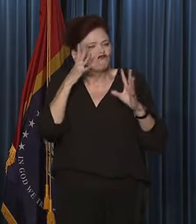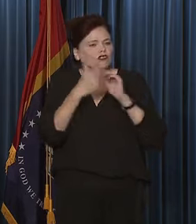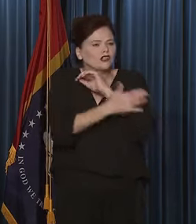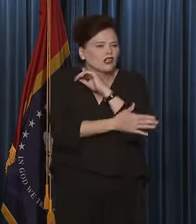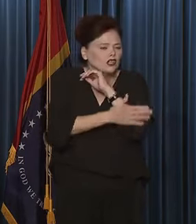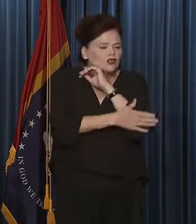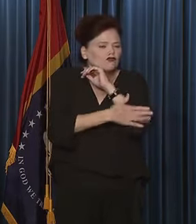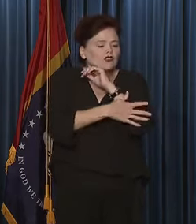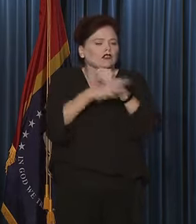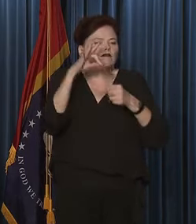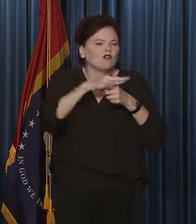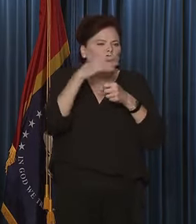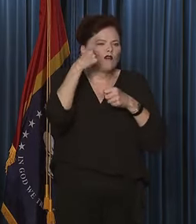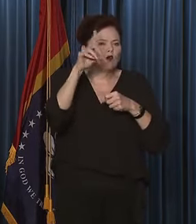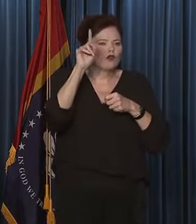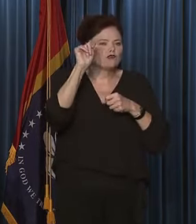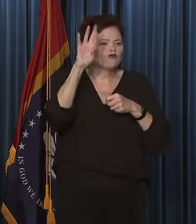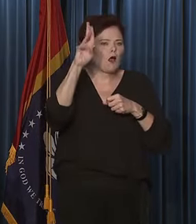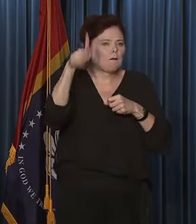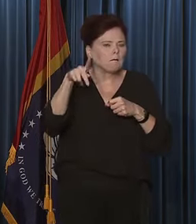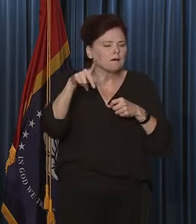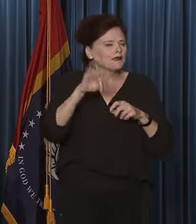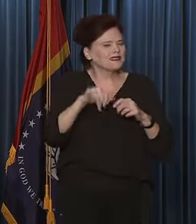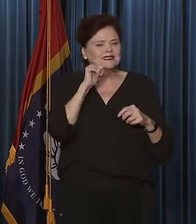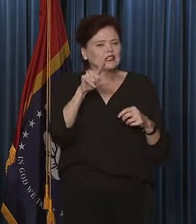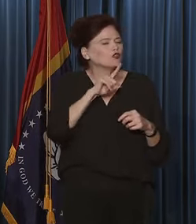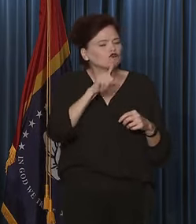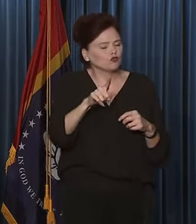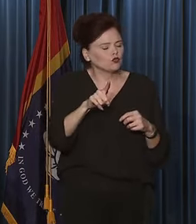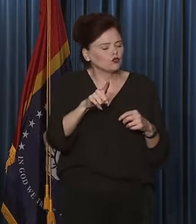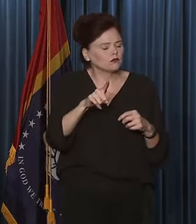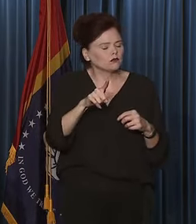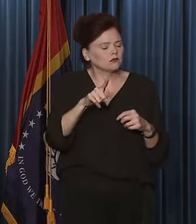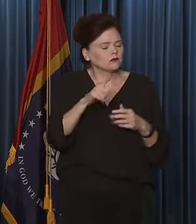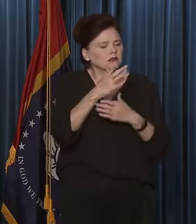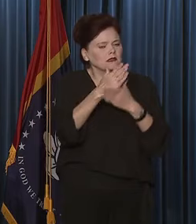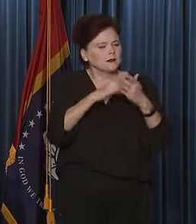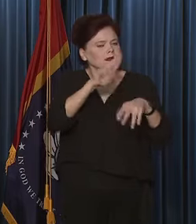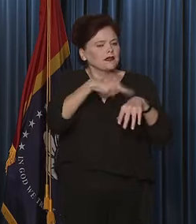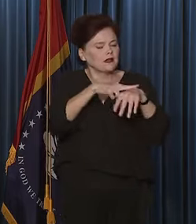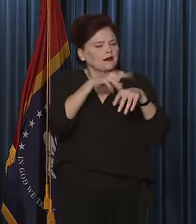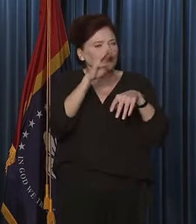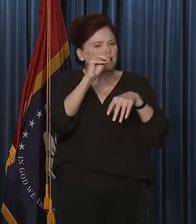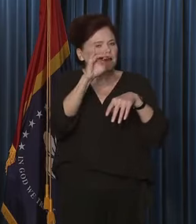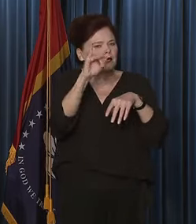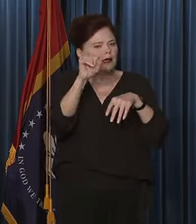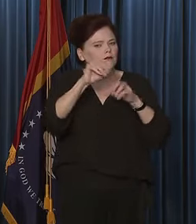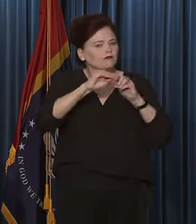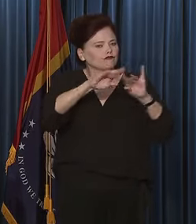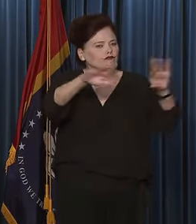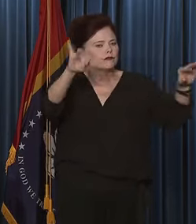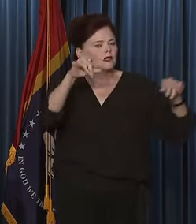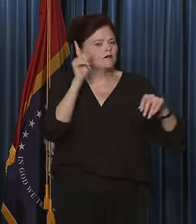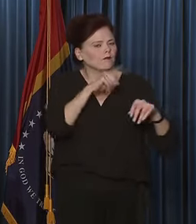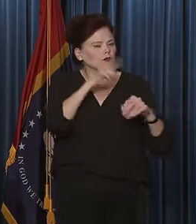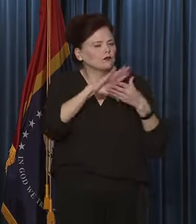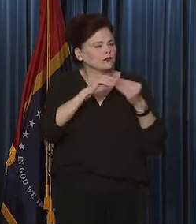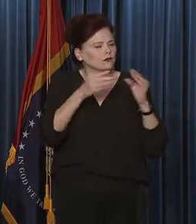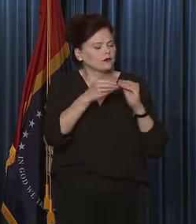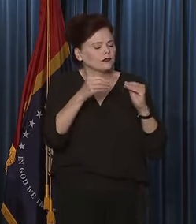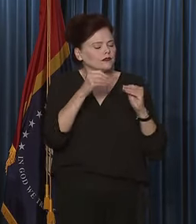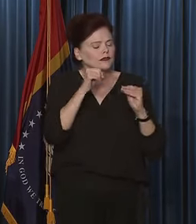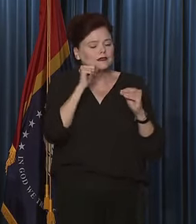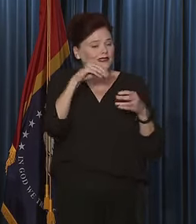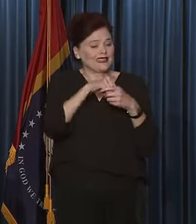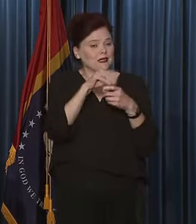It's just not true. I understand that that's what's been sold by some of the national media. That's just simply not true, at least not in Mississippi.